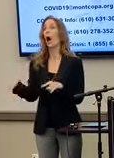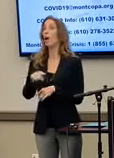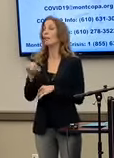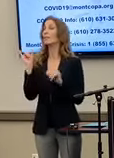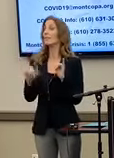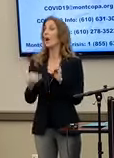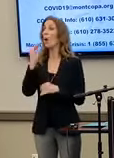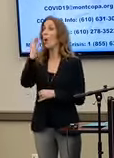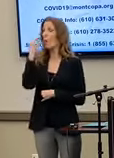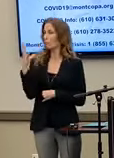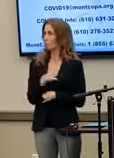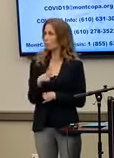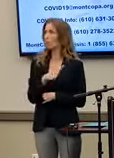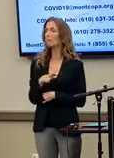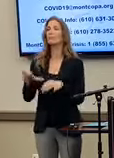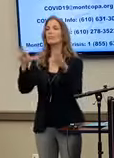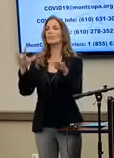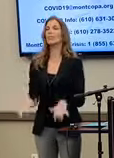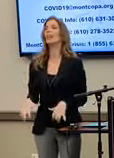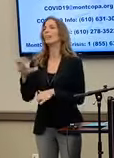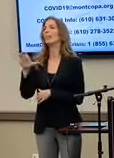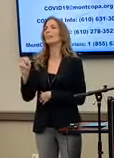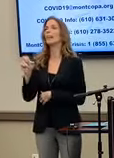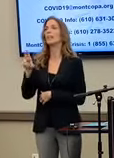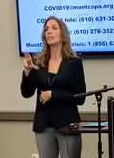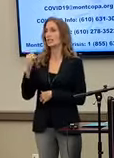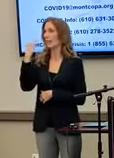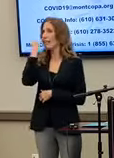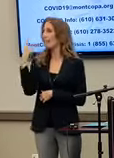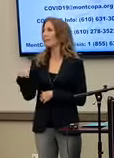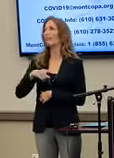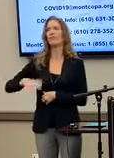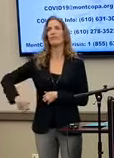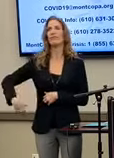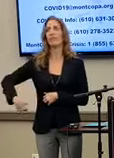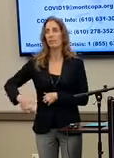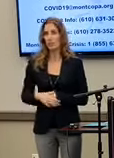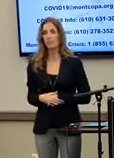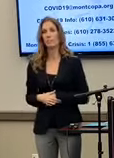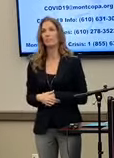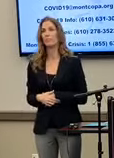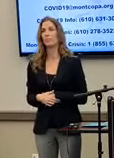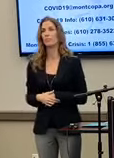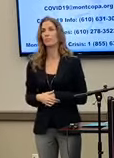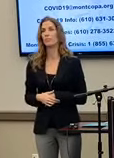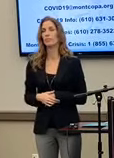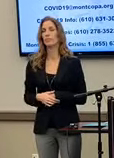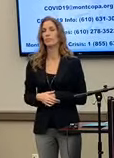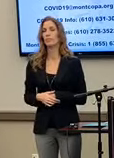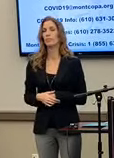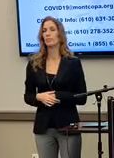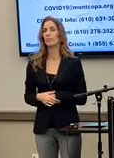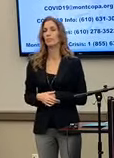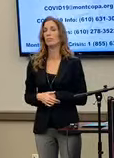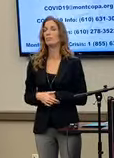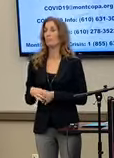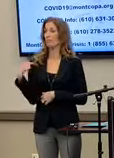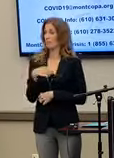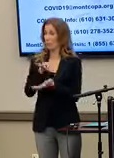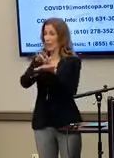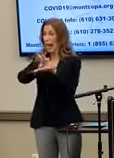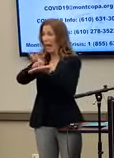you can complete your Census form if you haven't done it already. The numbers that we count